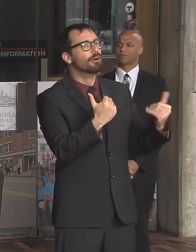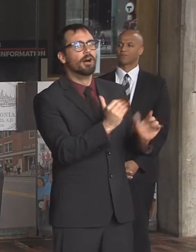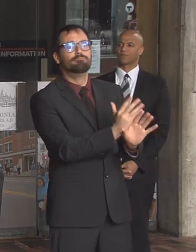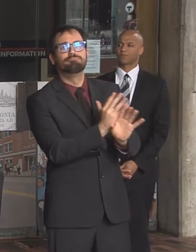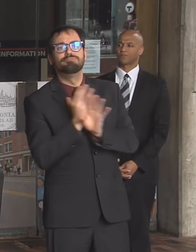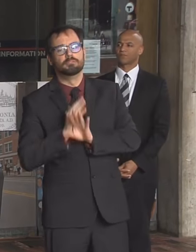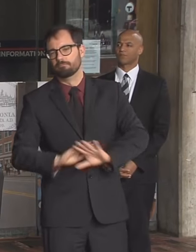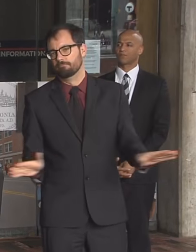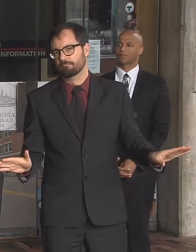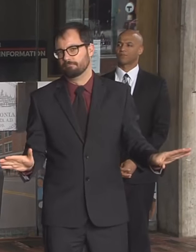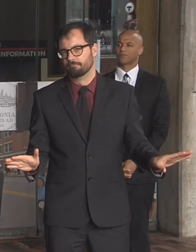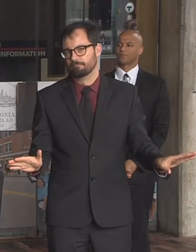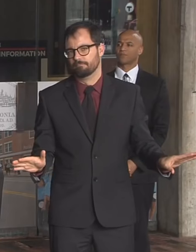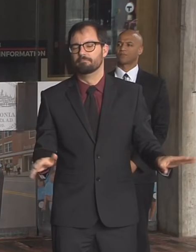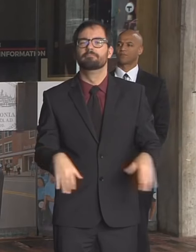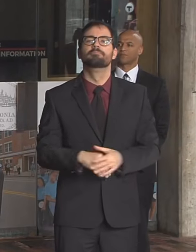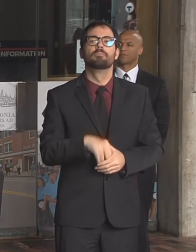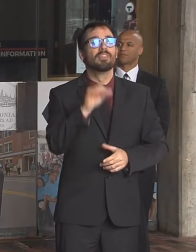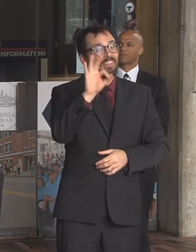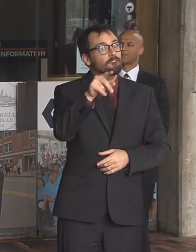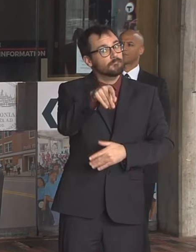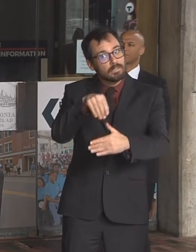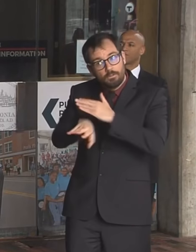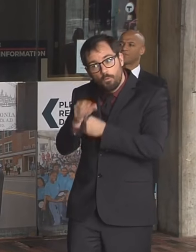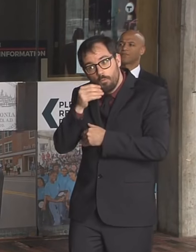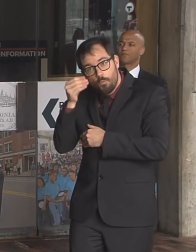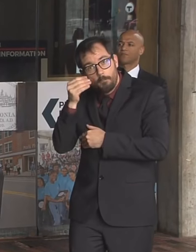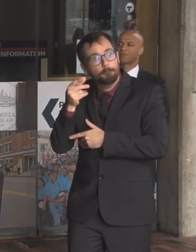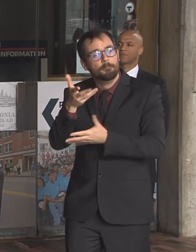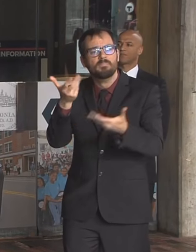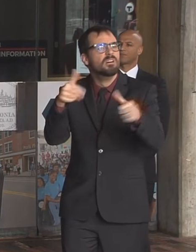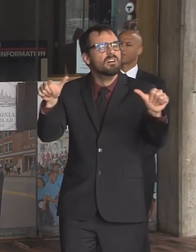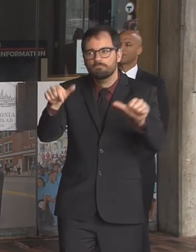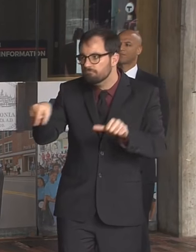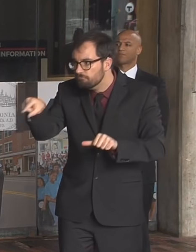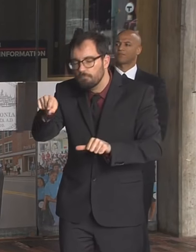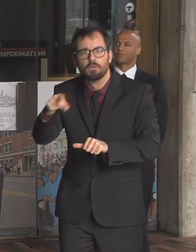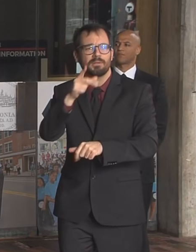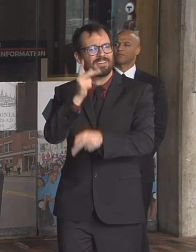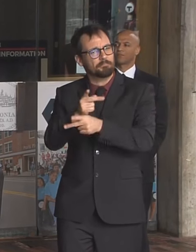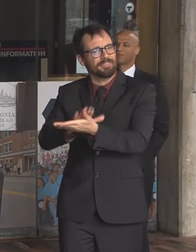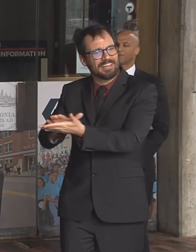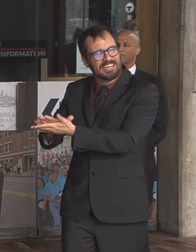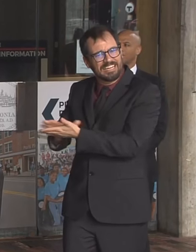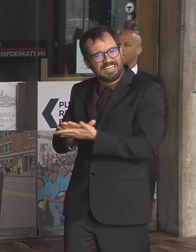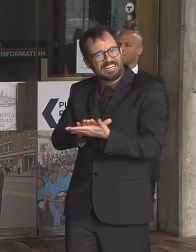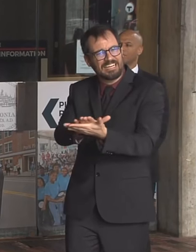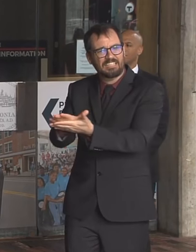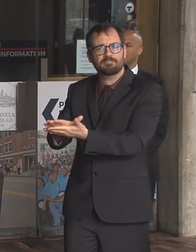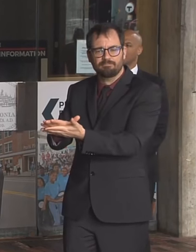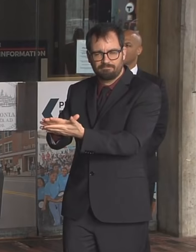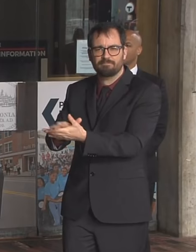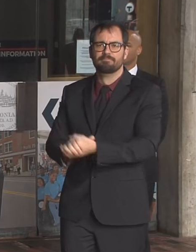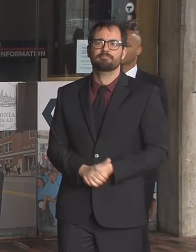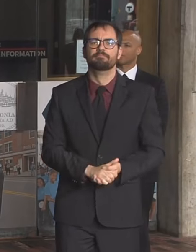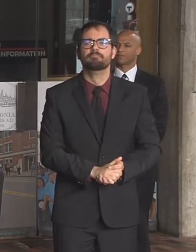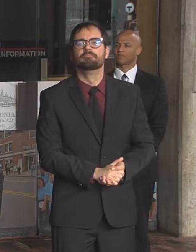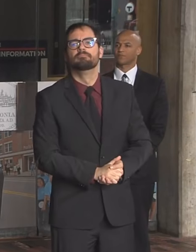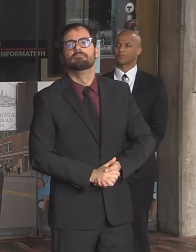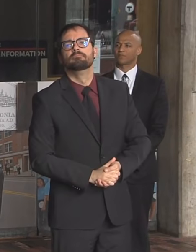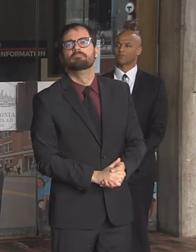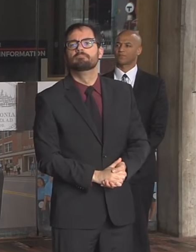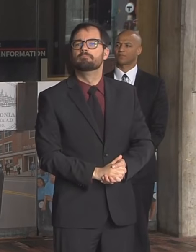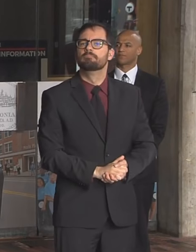that we adhere to the rules of social distancing, the quicker we'll get to the other side of this.